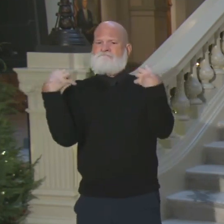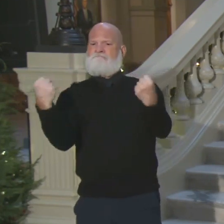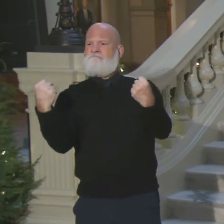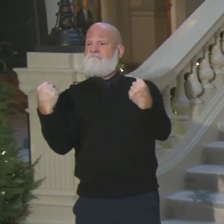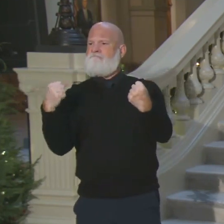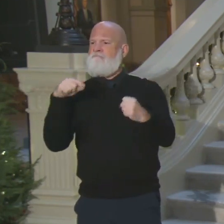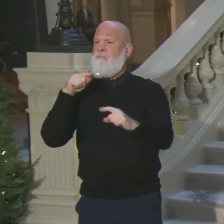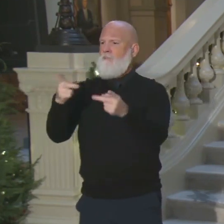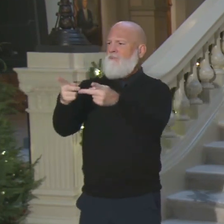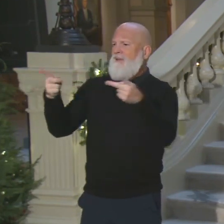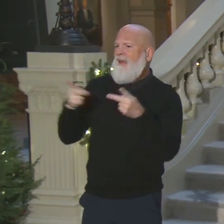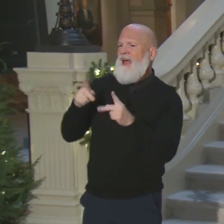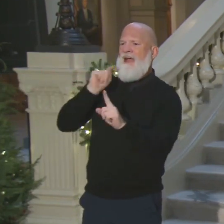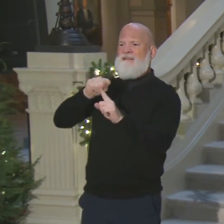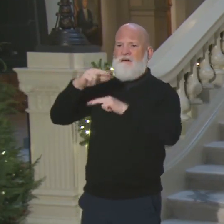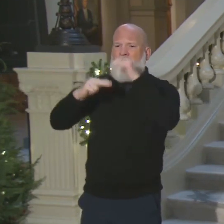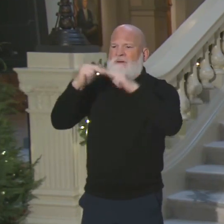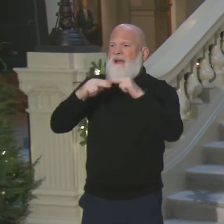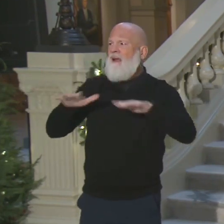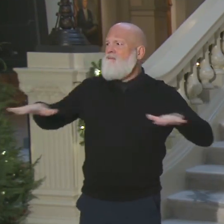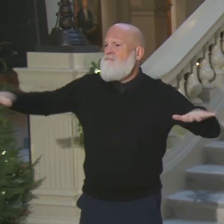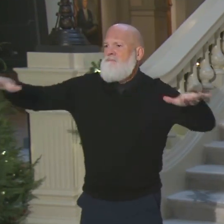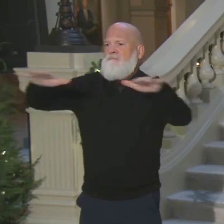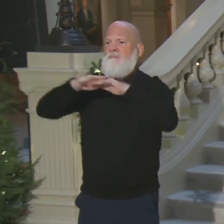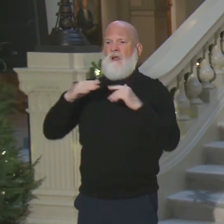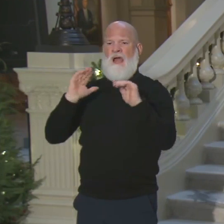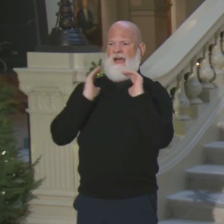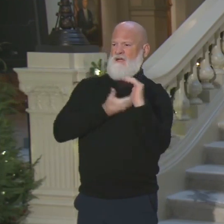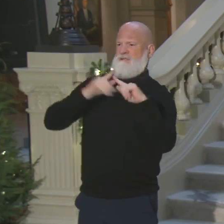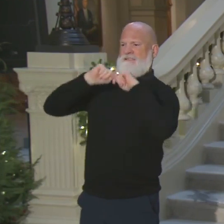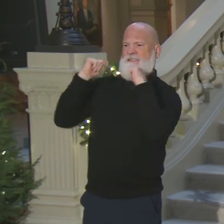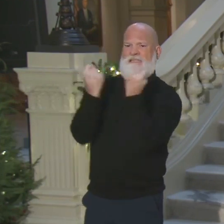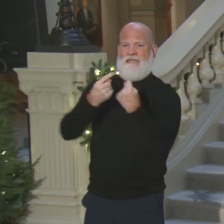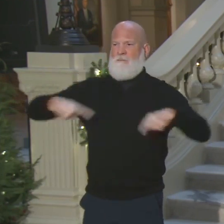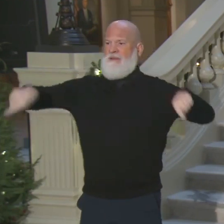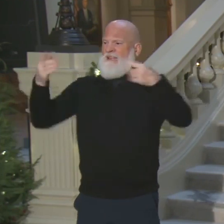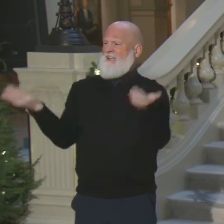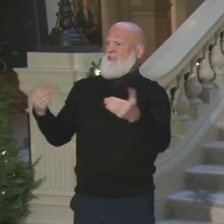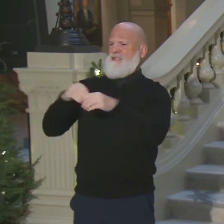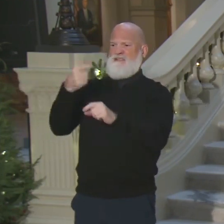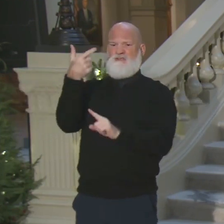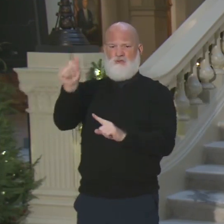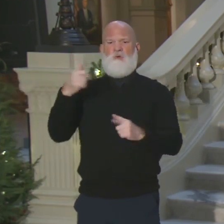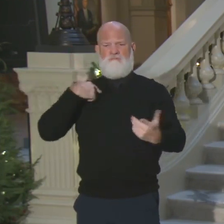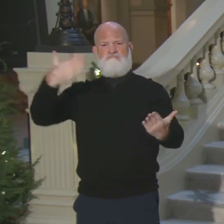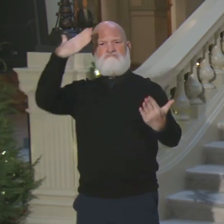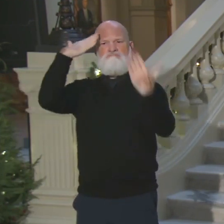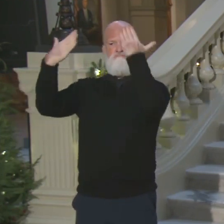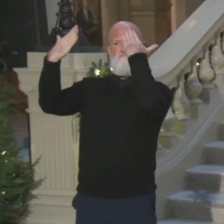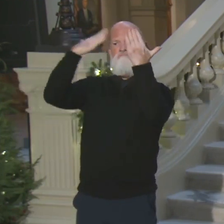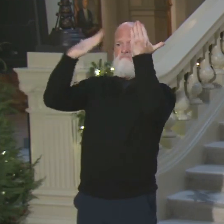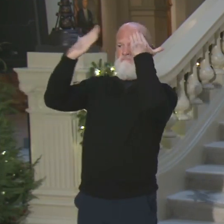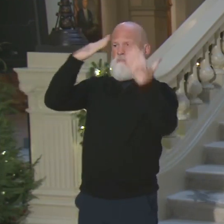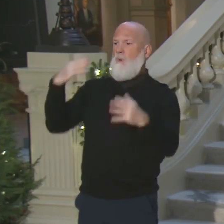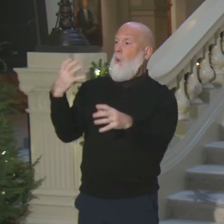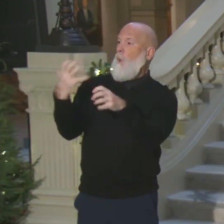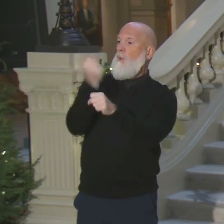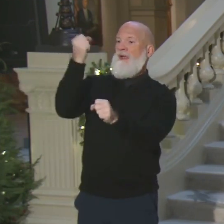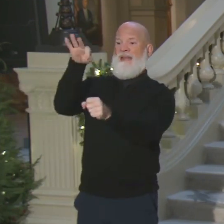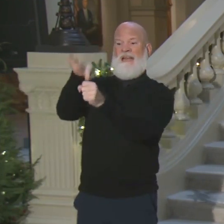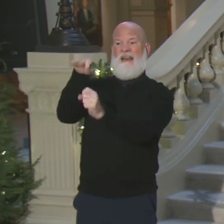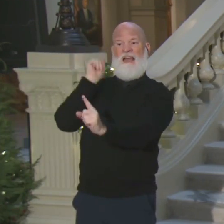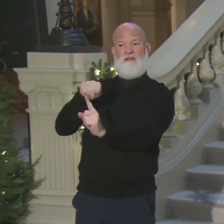And I have also built a team that knows how to win an election. I also have built a team that knows how to run and oversee